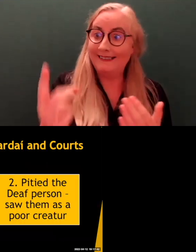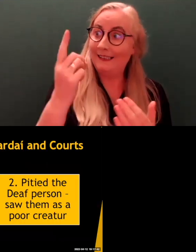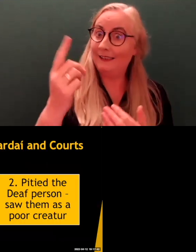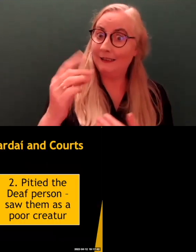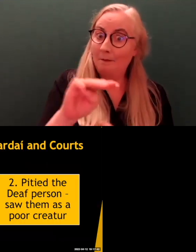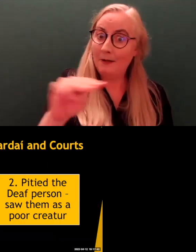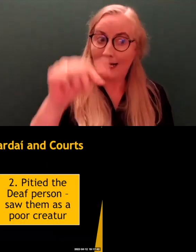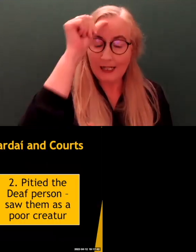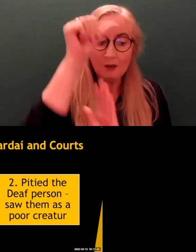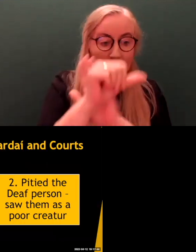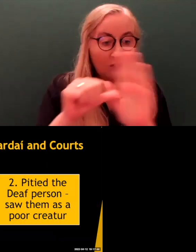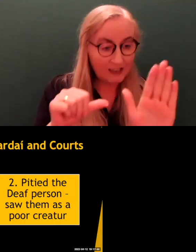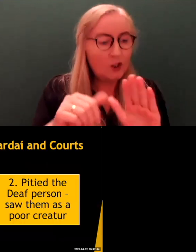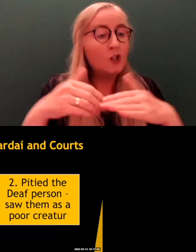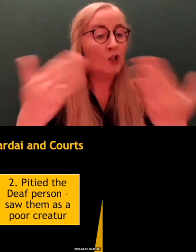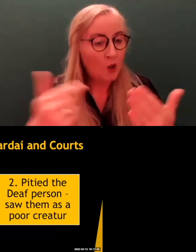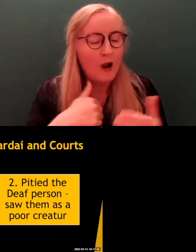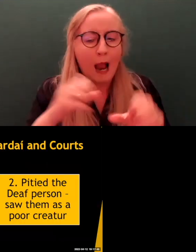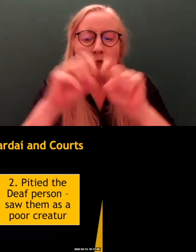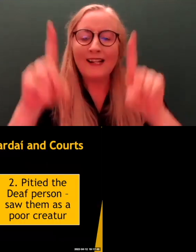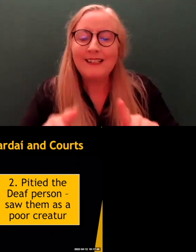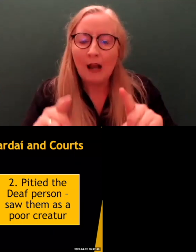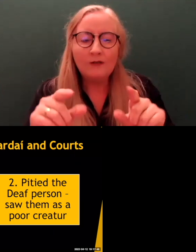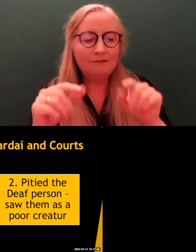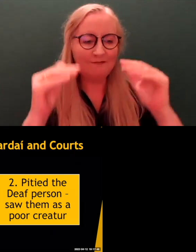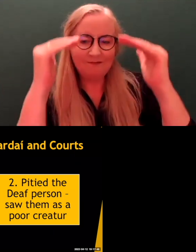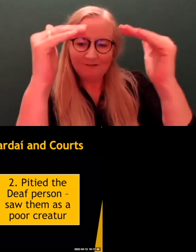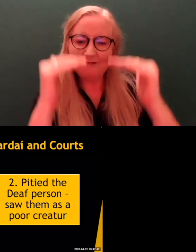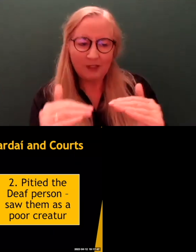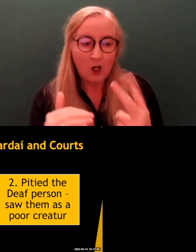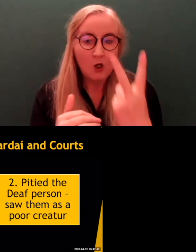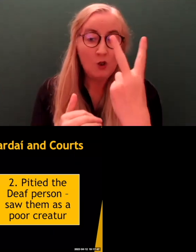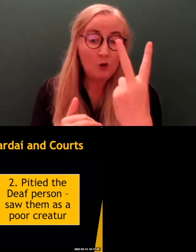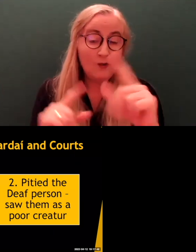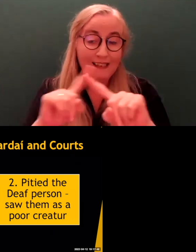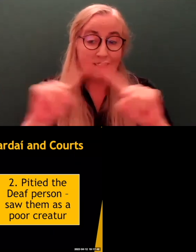So, I've broken down the experiences into sort of two main outcomes.